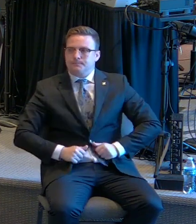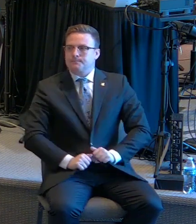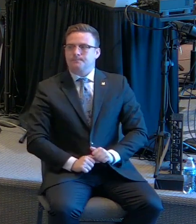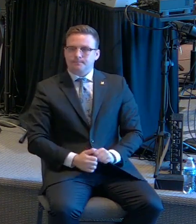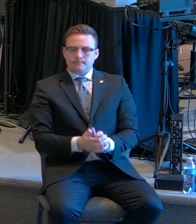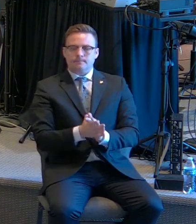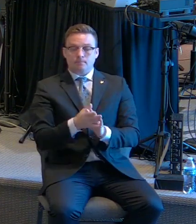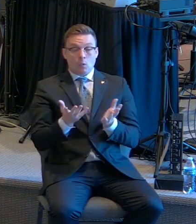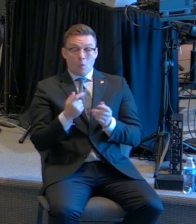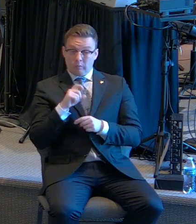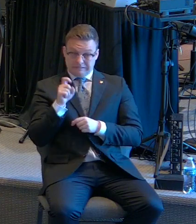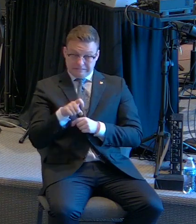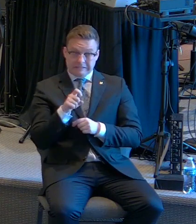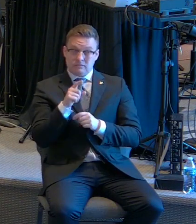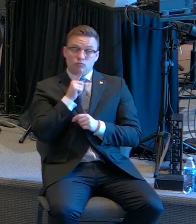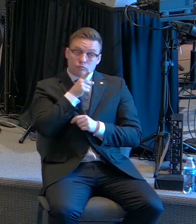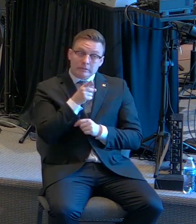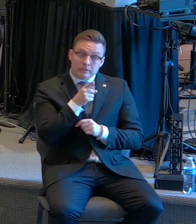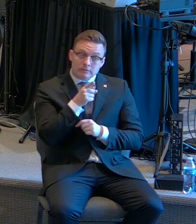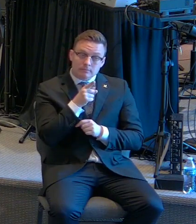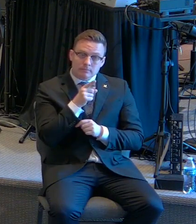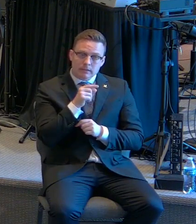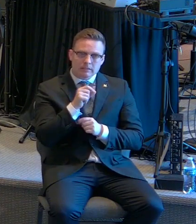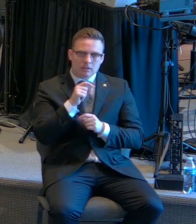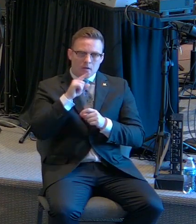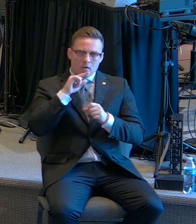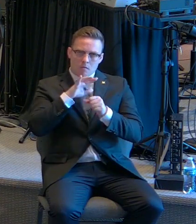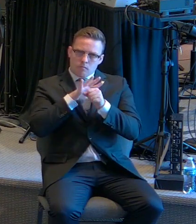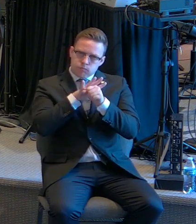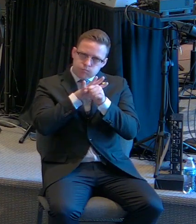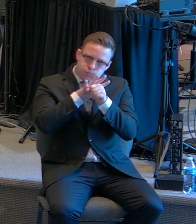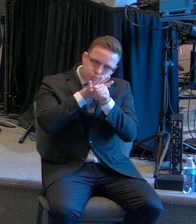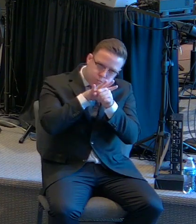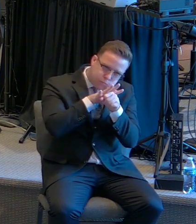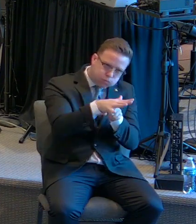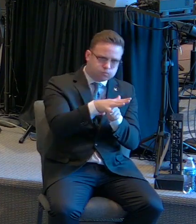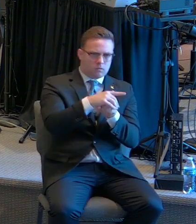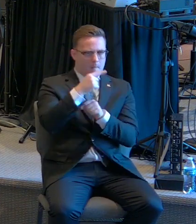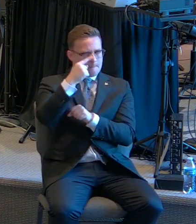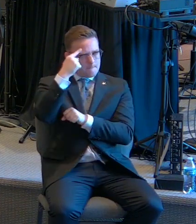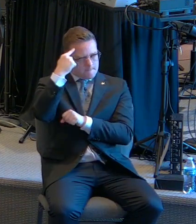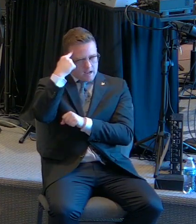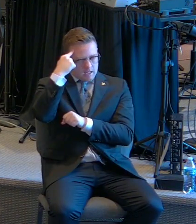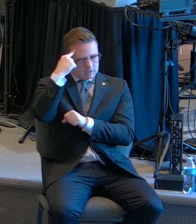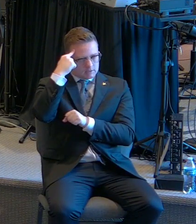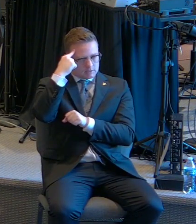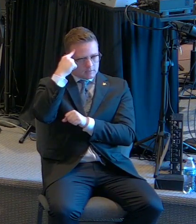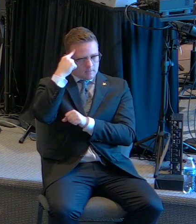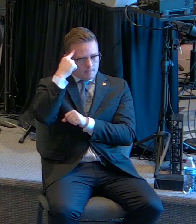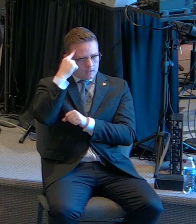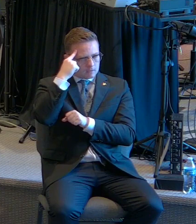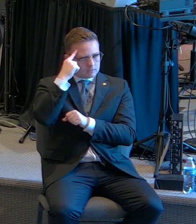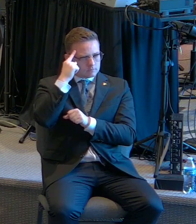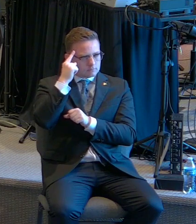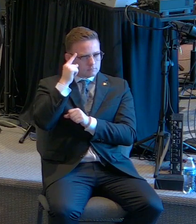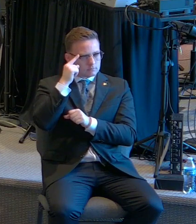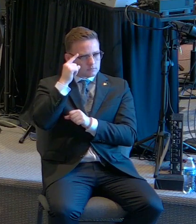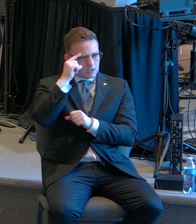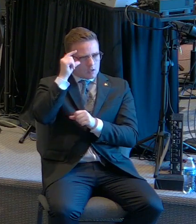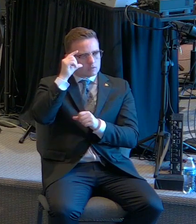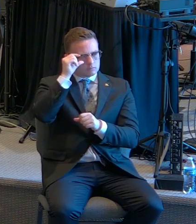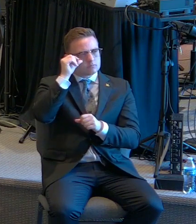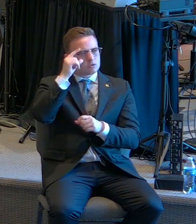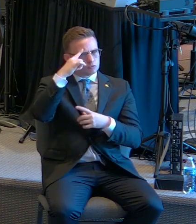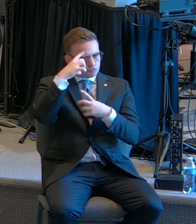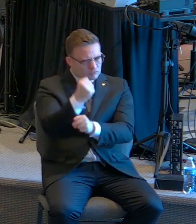And what we truly need right now is a resolute mind. In a world like today, what we need is a resolute mind. I